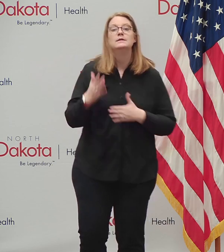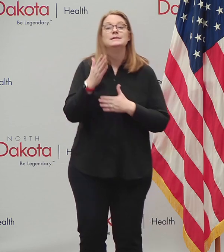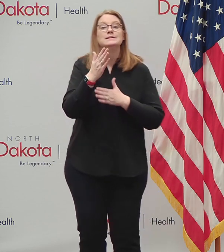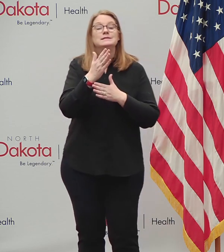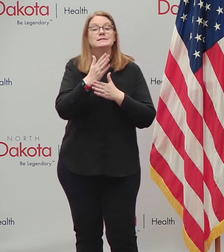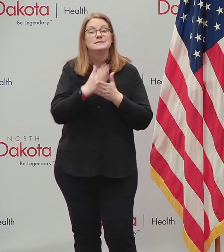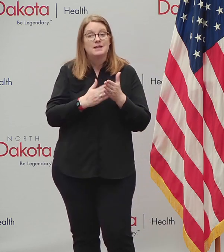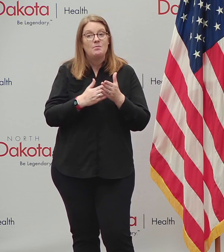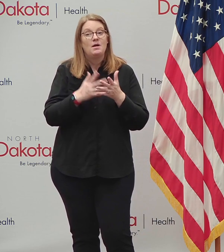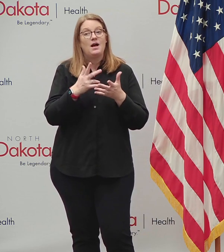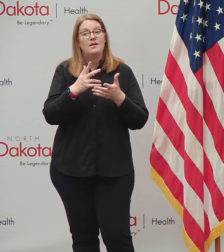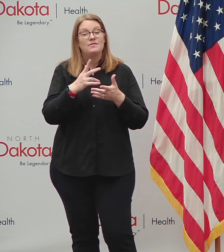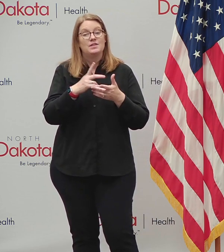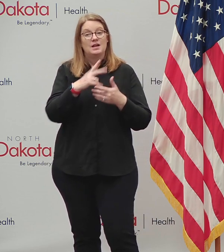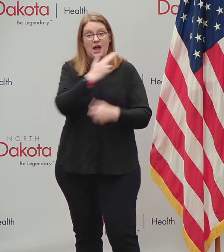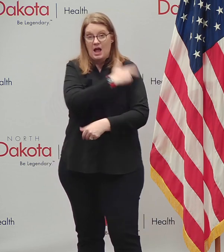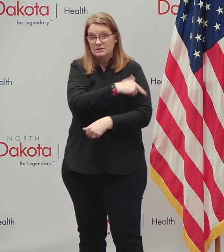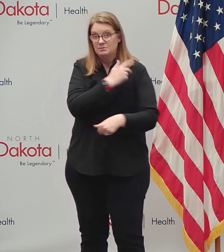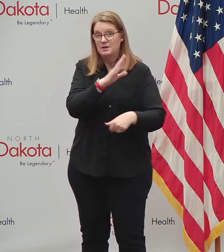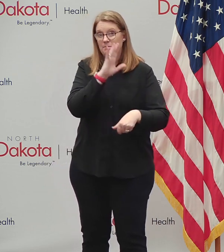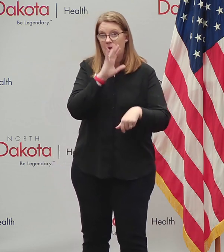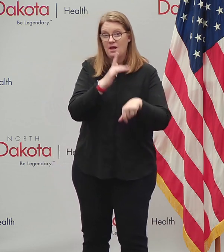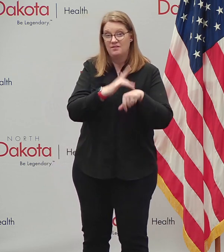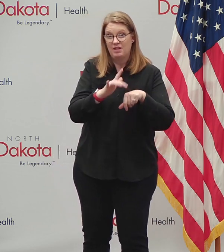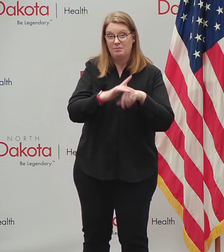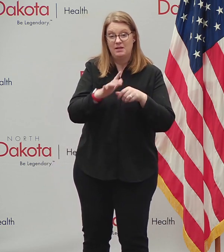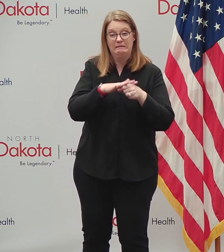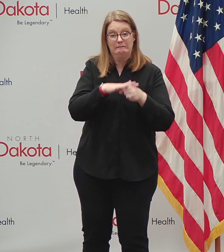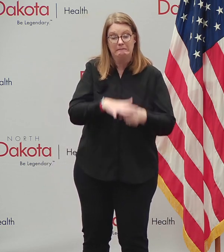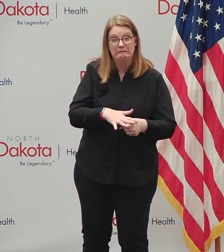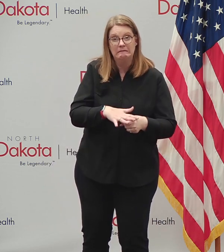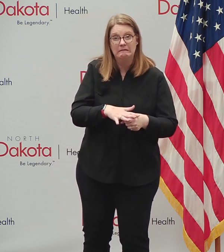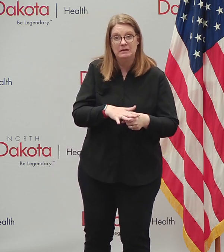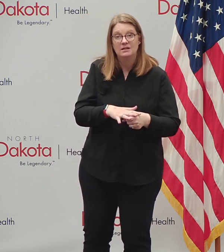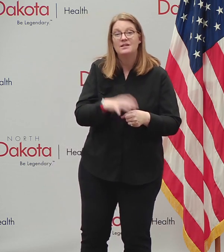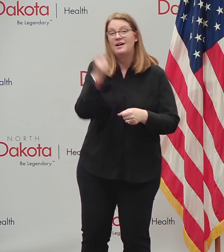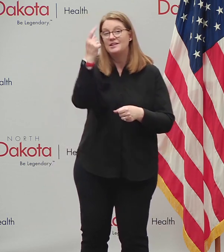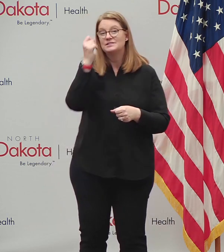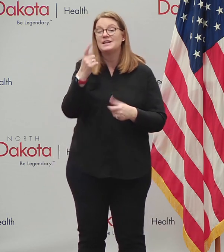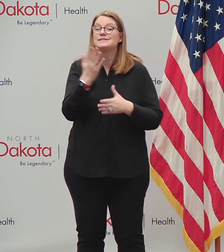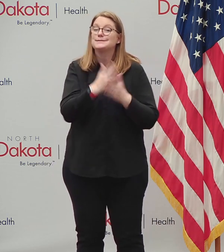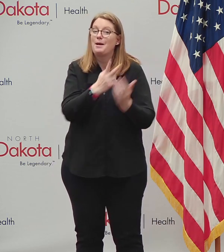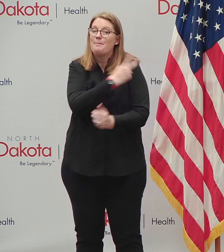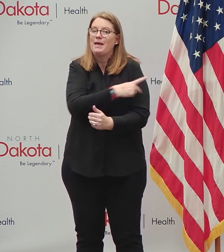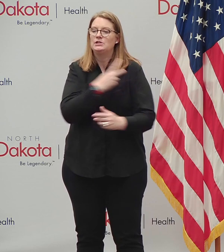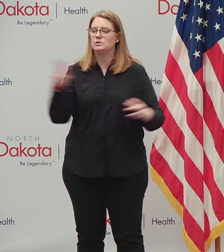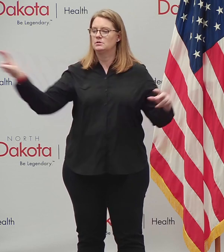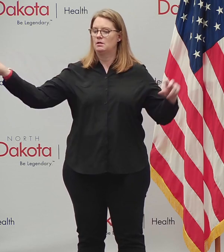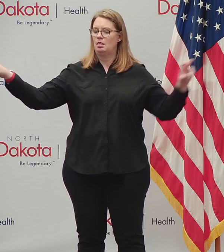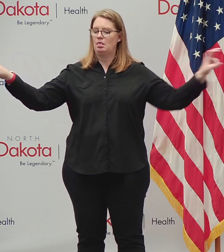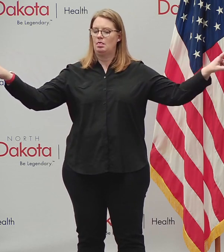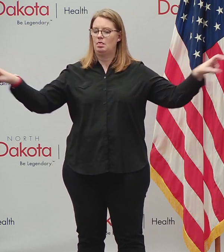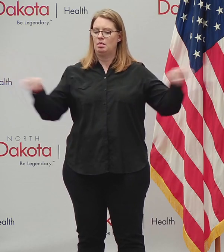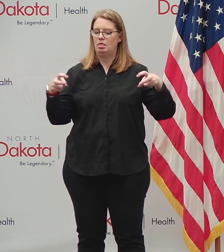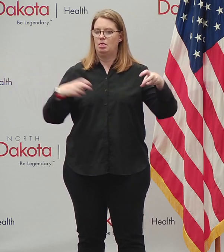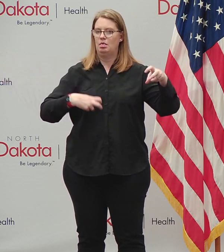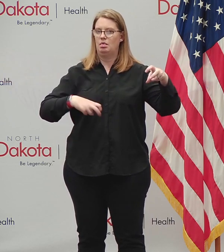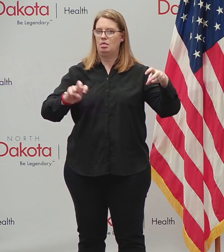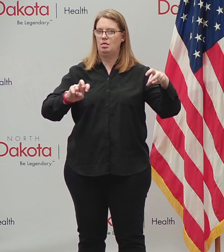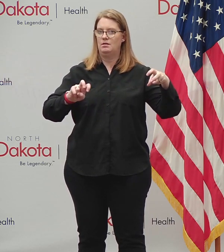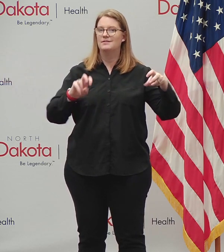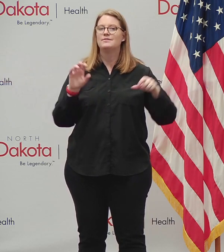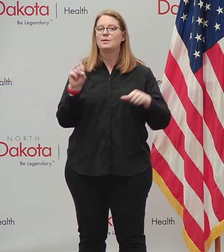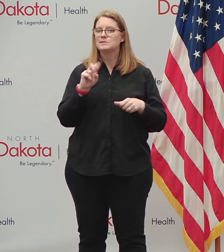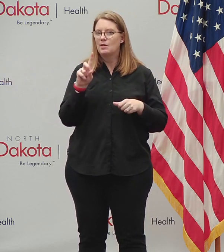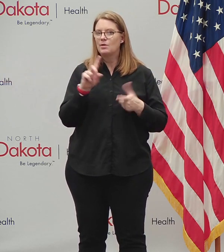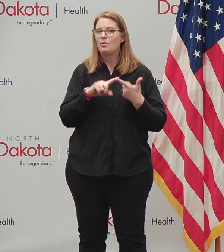transfers in from Minnesota, South Dakota, and Montana, all of whom have taken different approaches to limit community